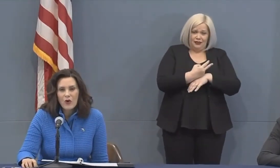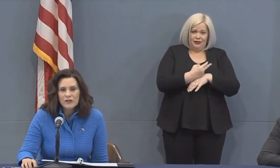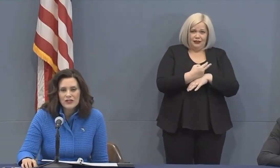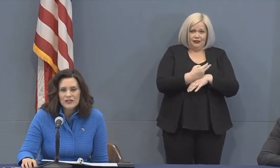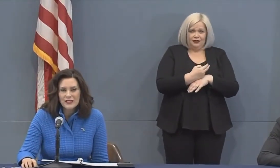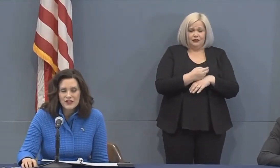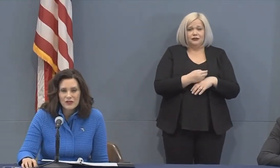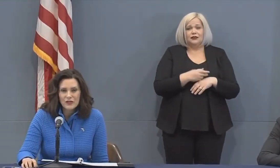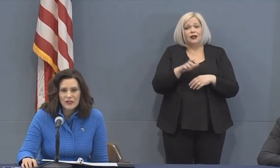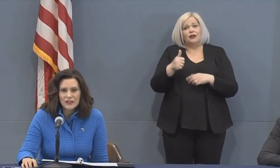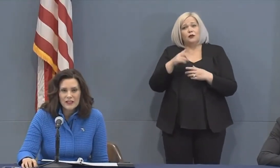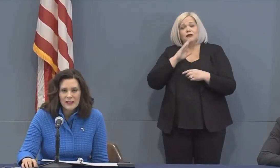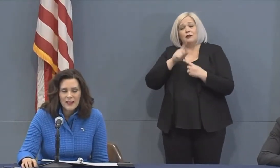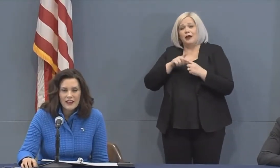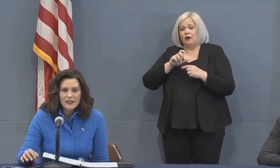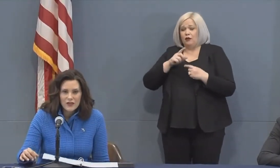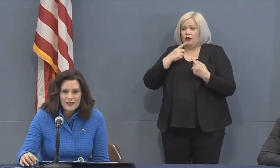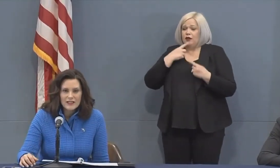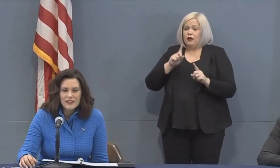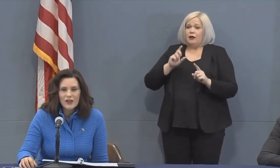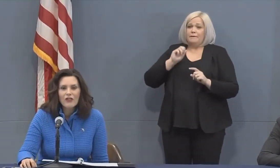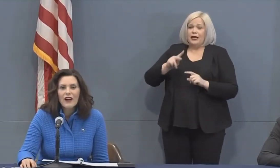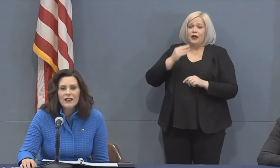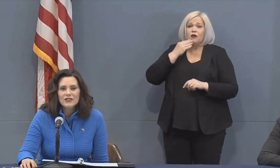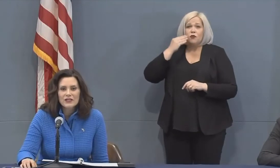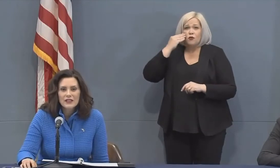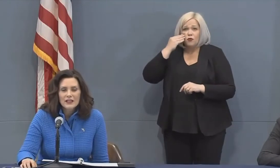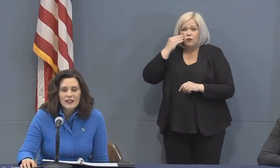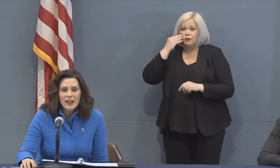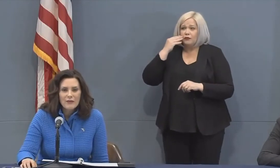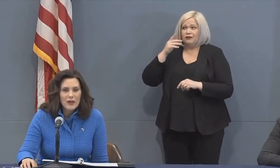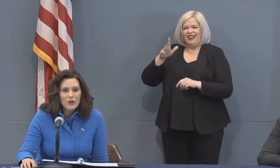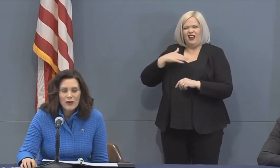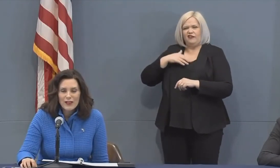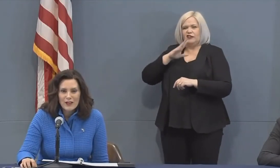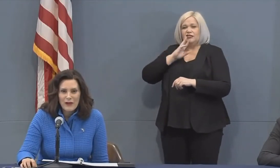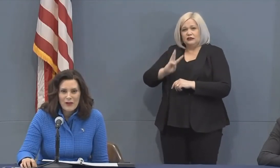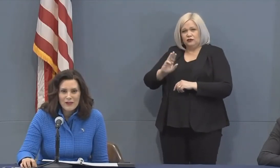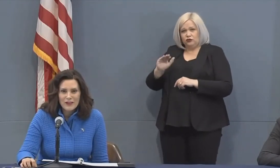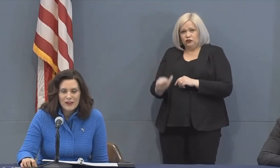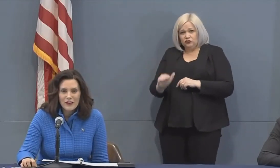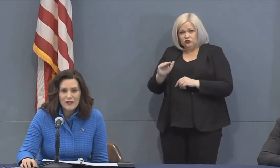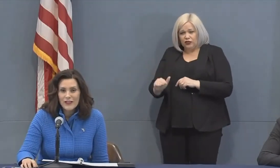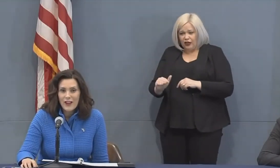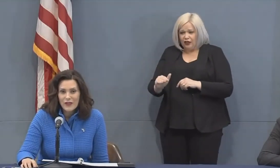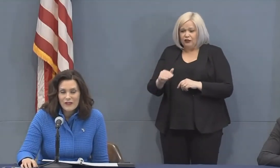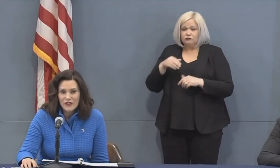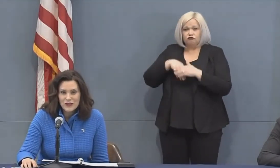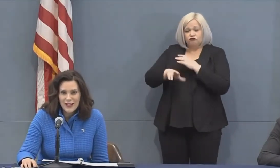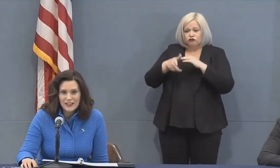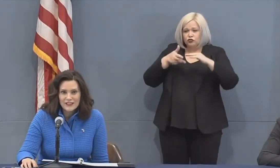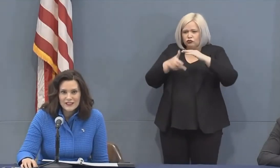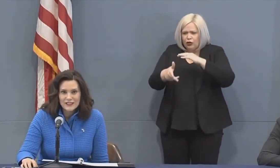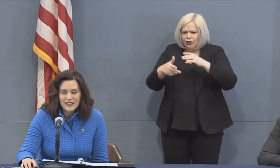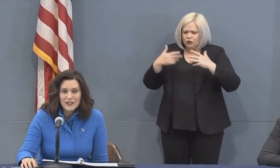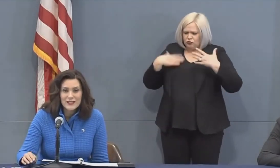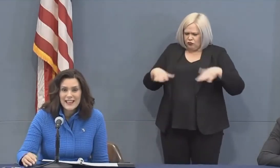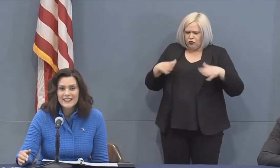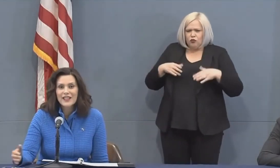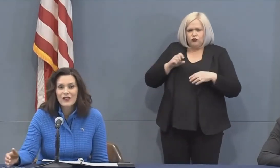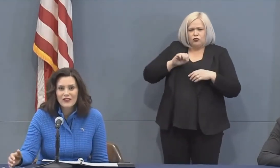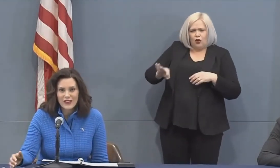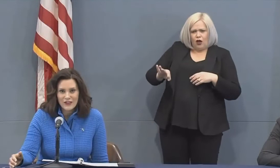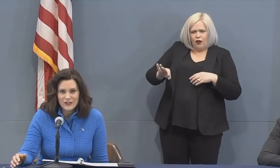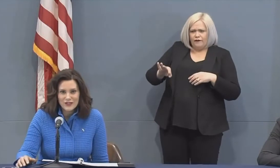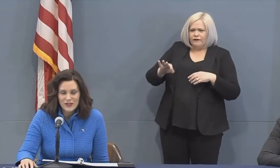going home to her six-year-old and undressing in the garage, and being worried about the health of her child as